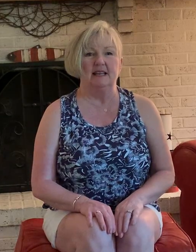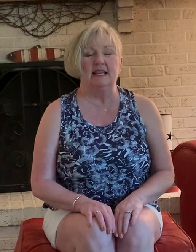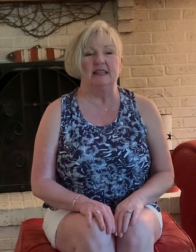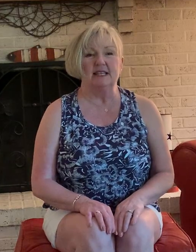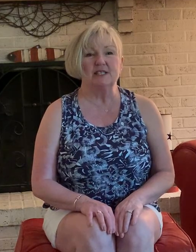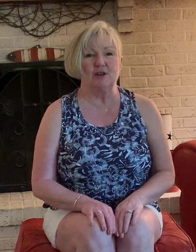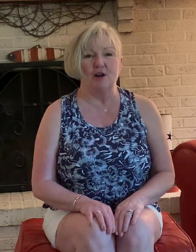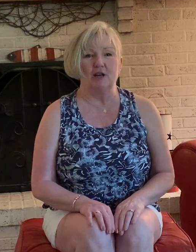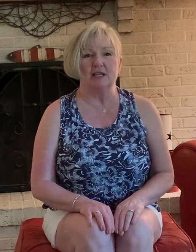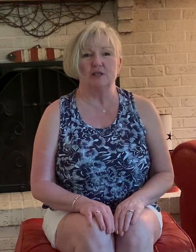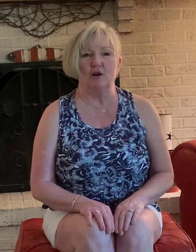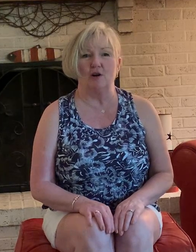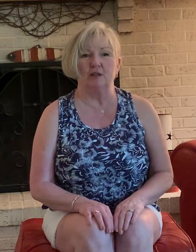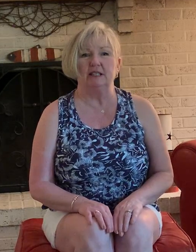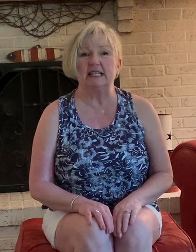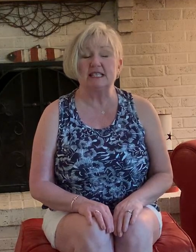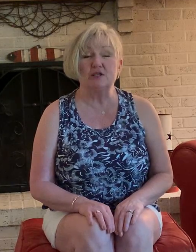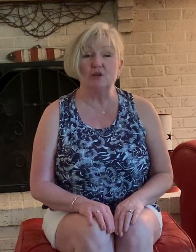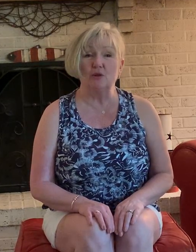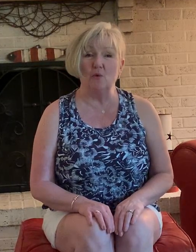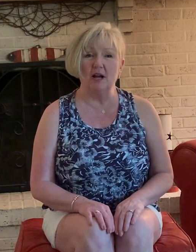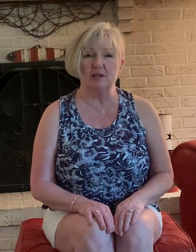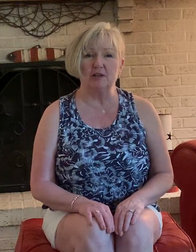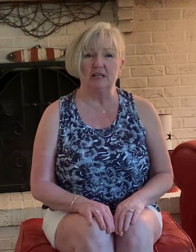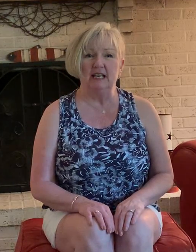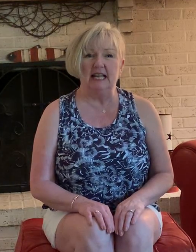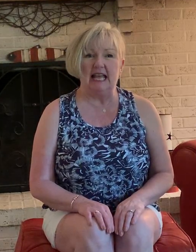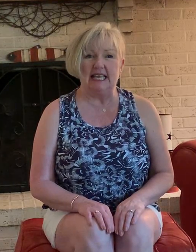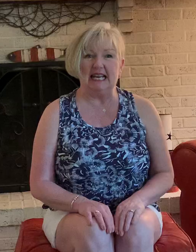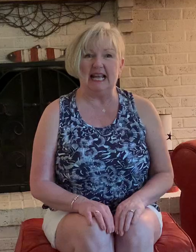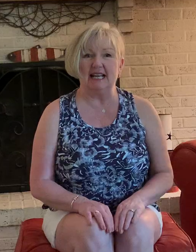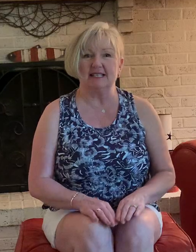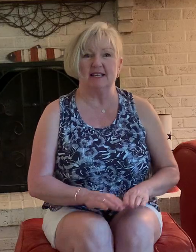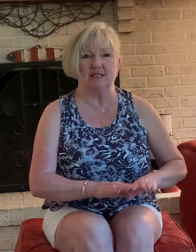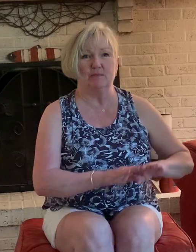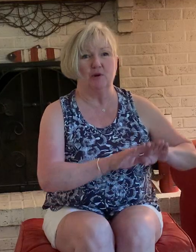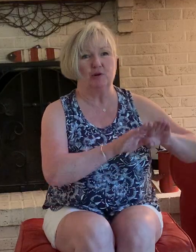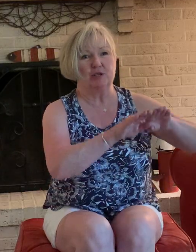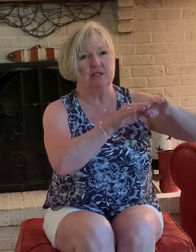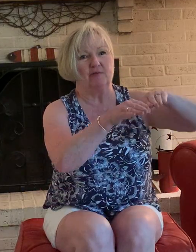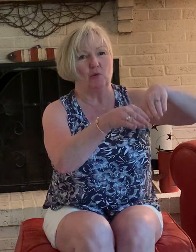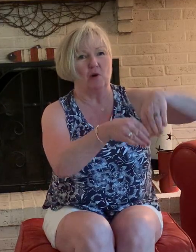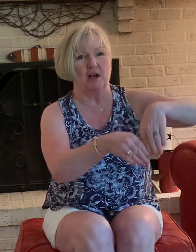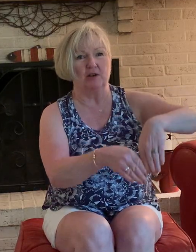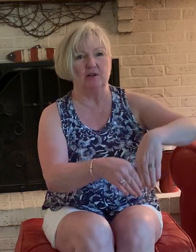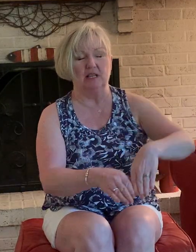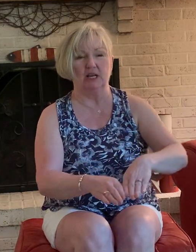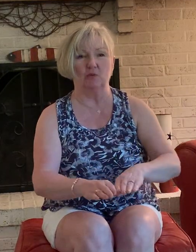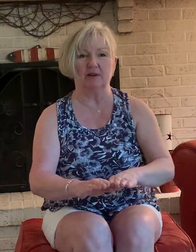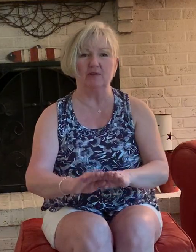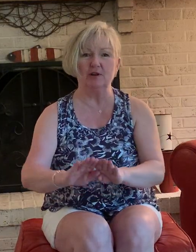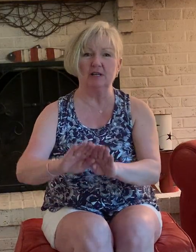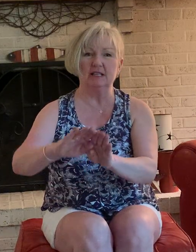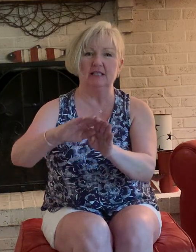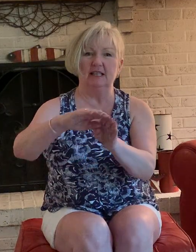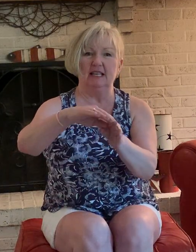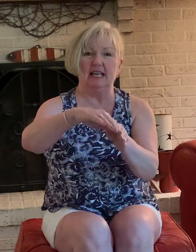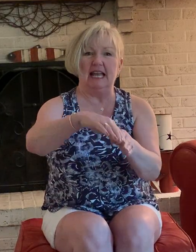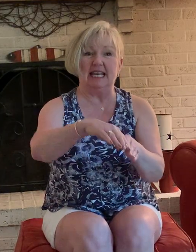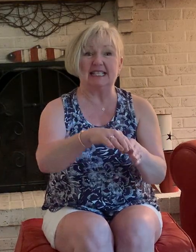this song is called listen to the water and it has some motions for water like a river and